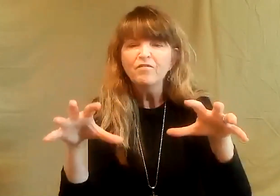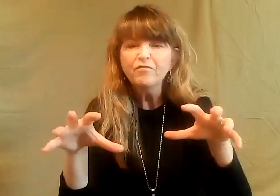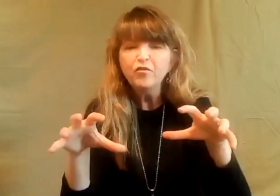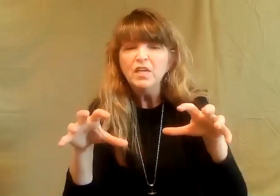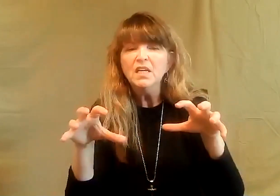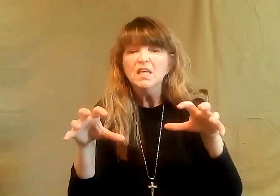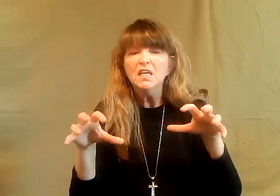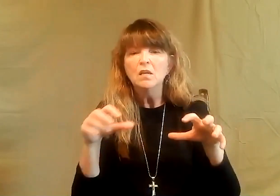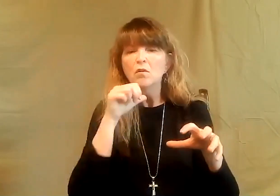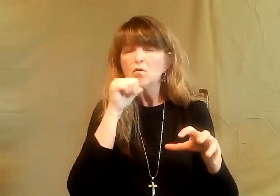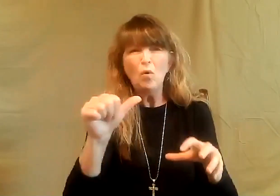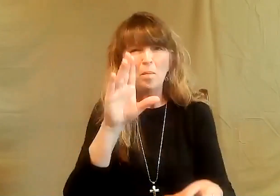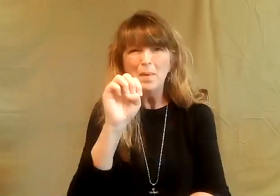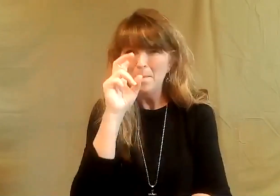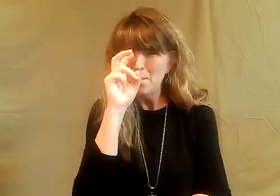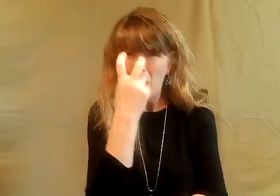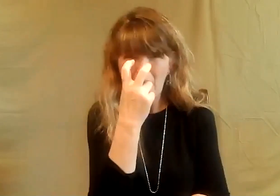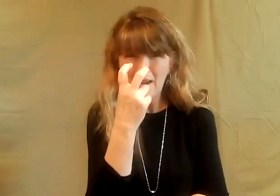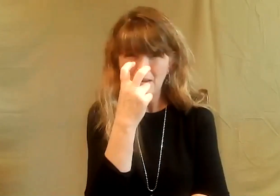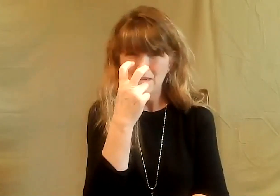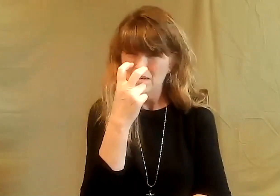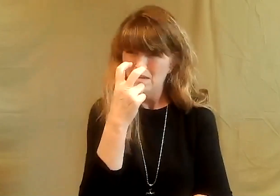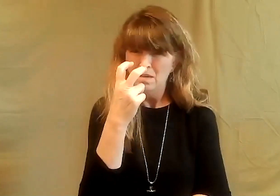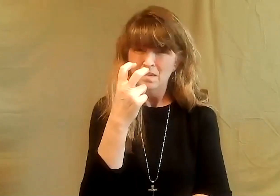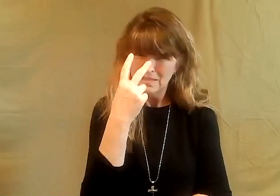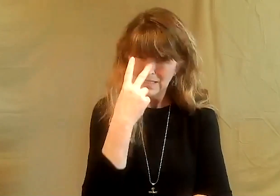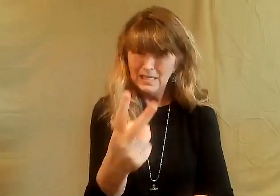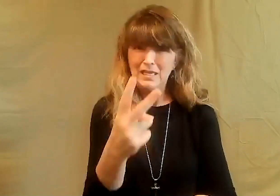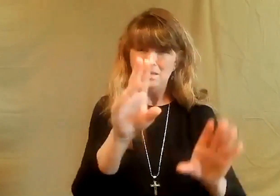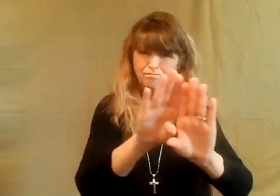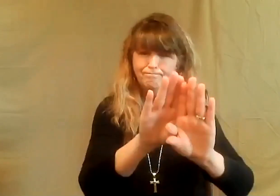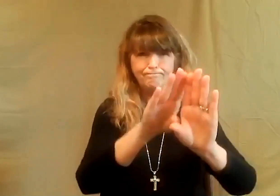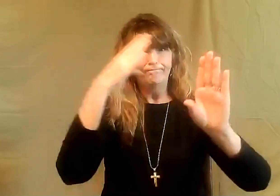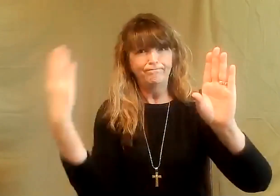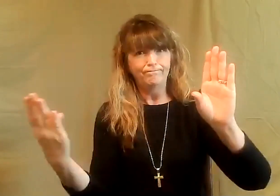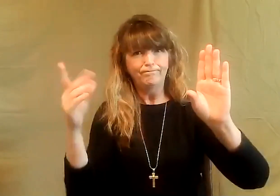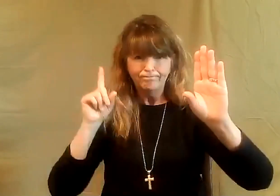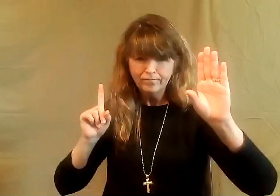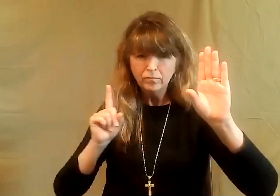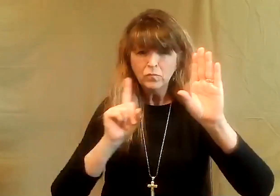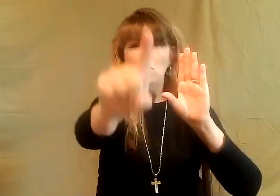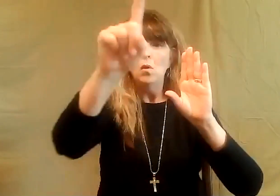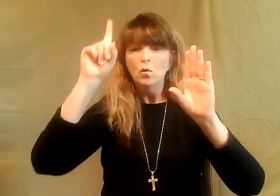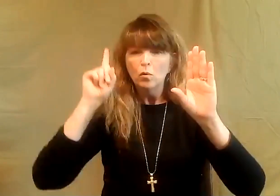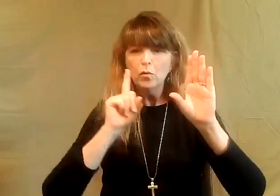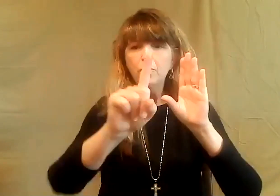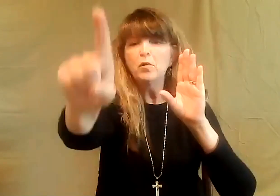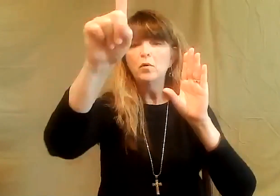your perceived skill level cause you to freeze up and become blind. Look and see the door